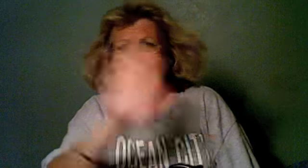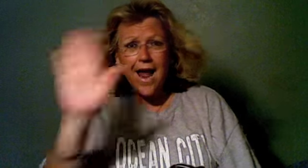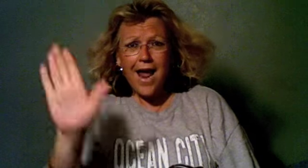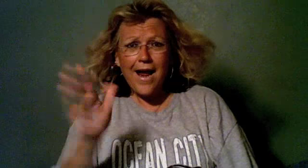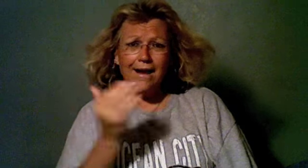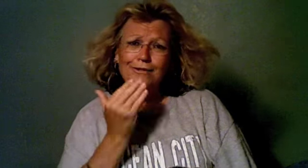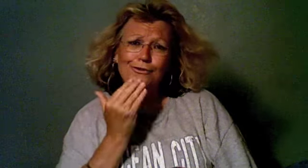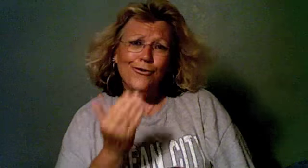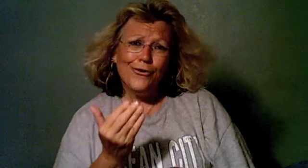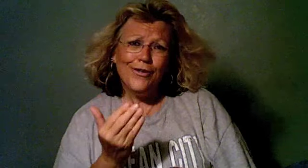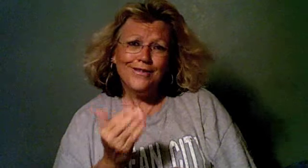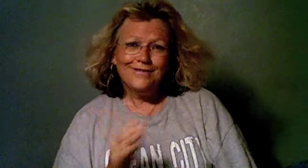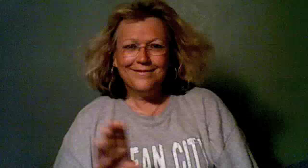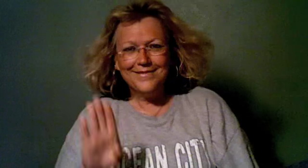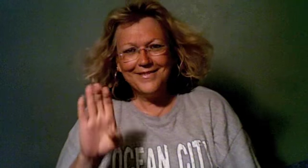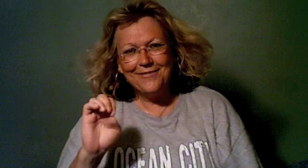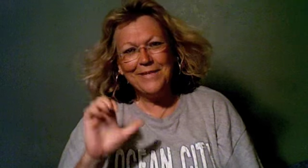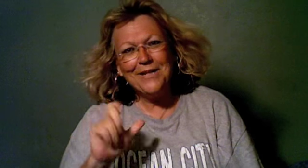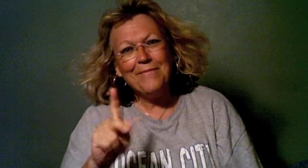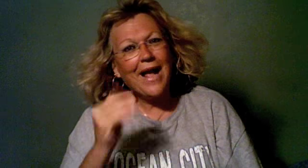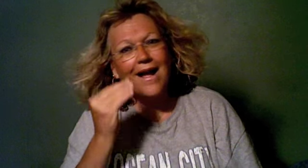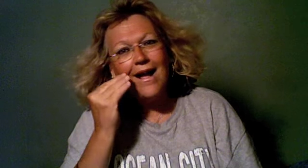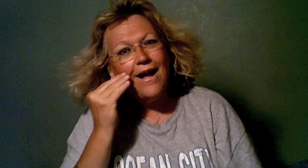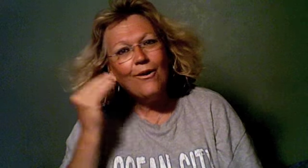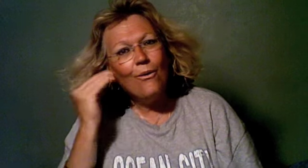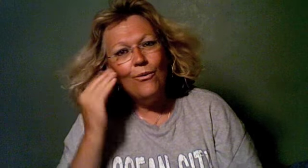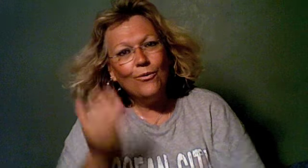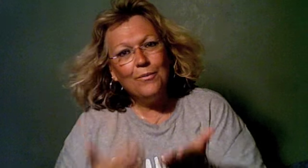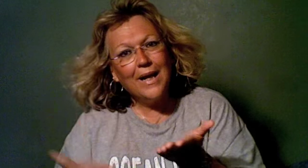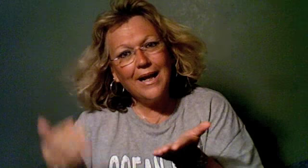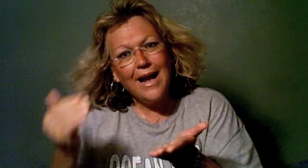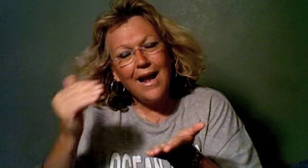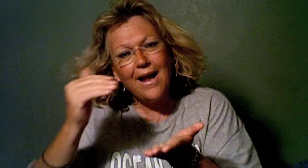today it's good to be back home again.